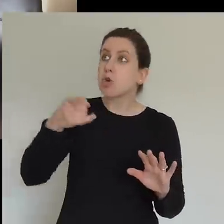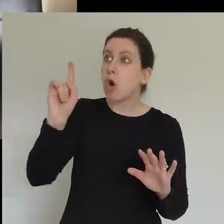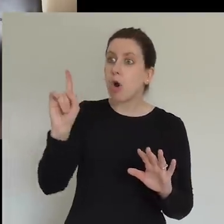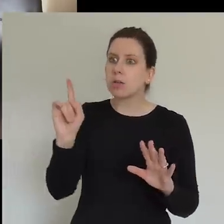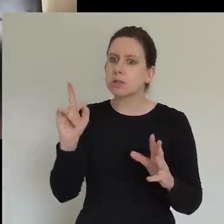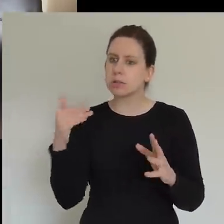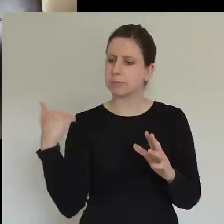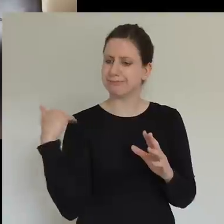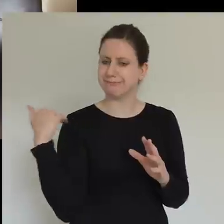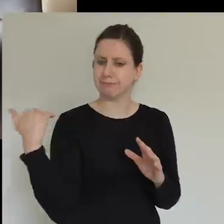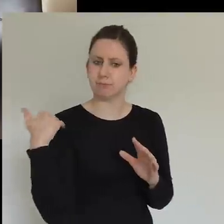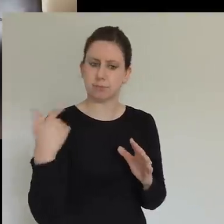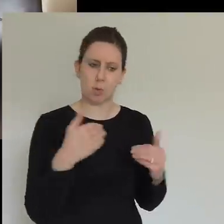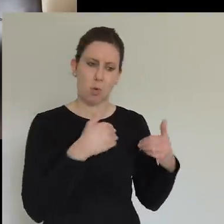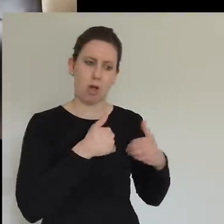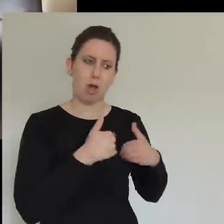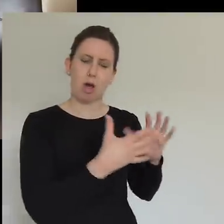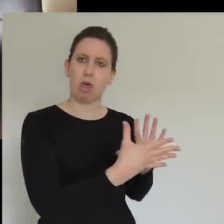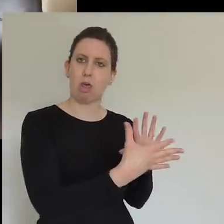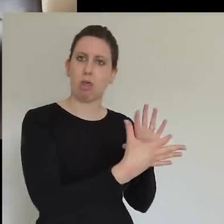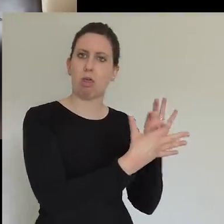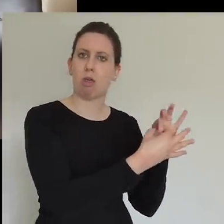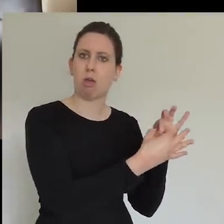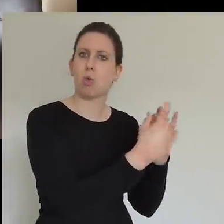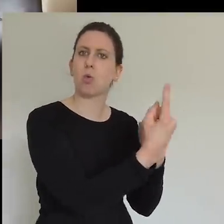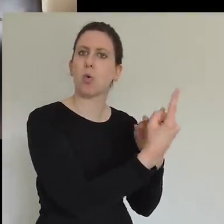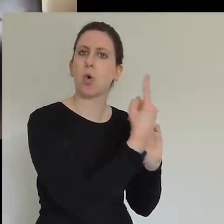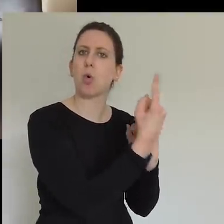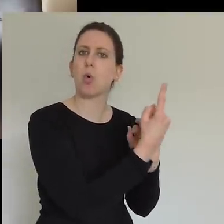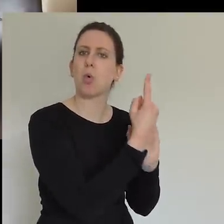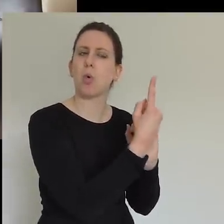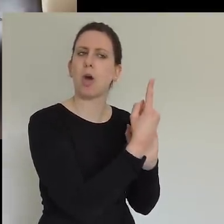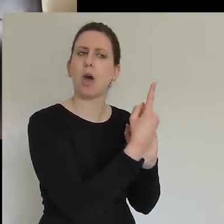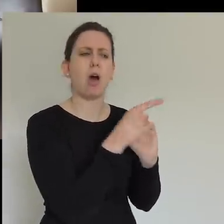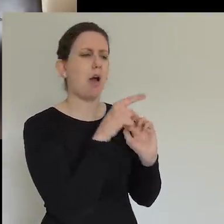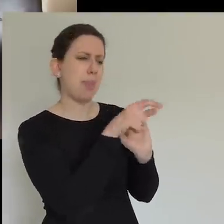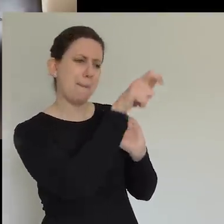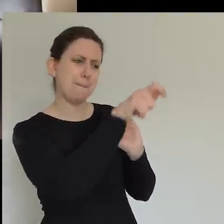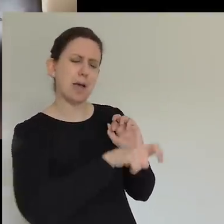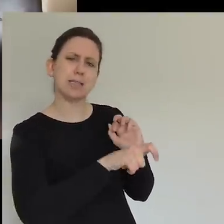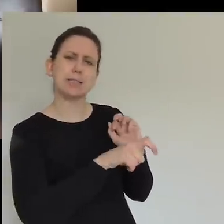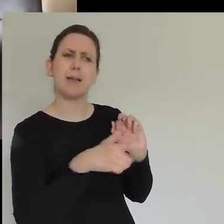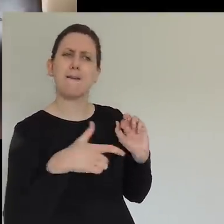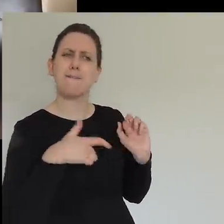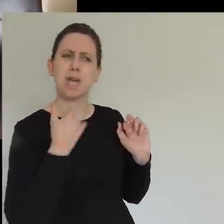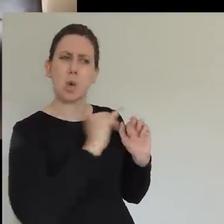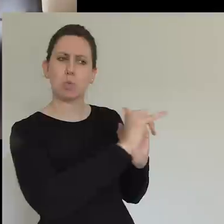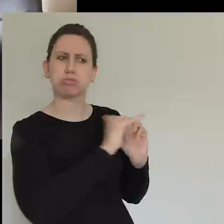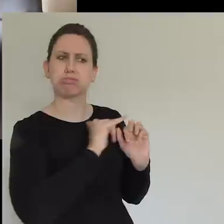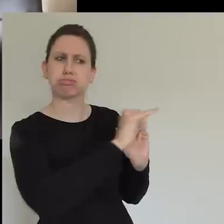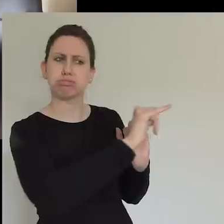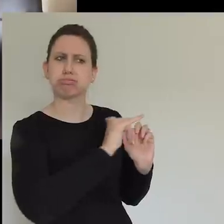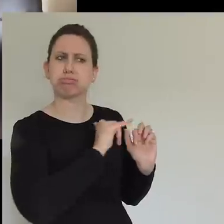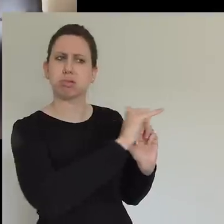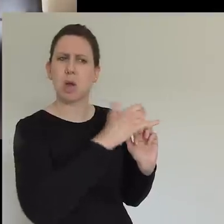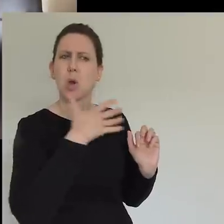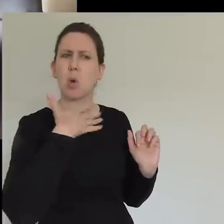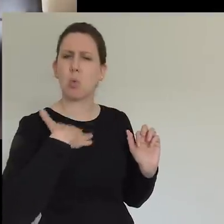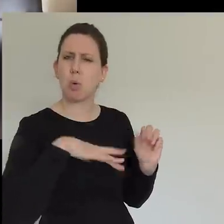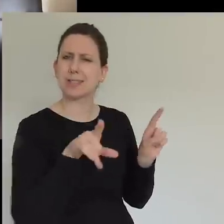are you connecting with? And you're going, oh, we're on the same page, and the Holy Spirit's doing something in this relationship with them. And